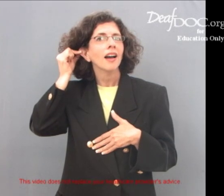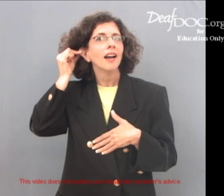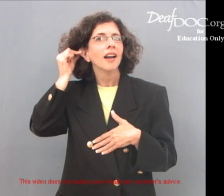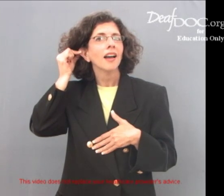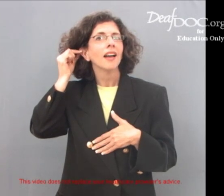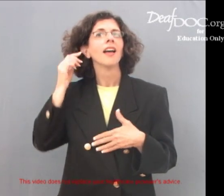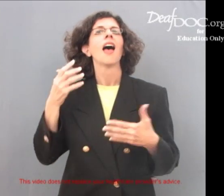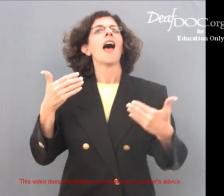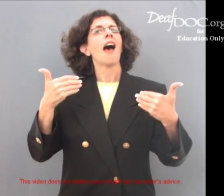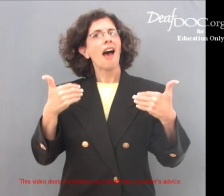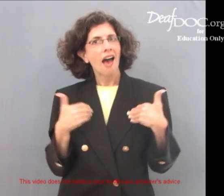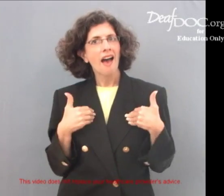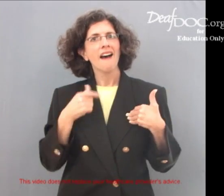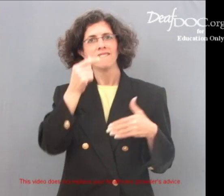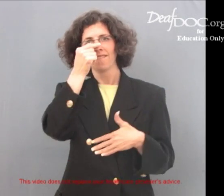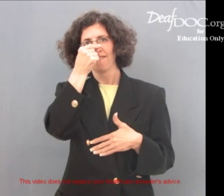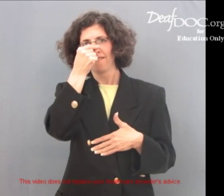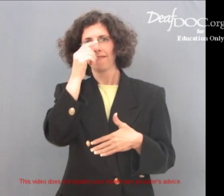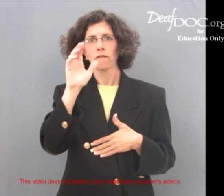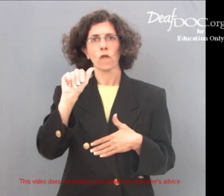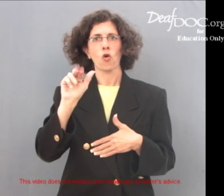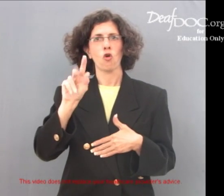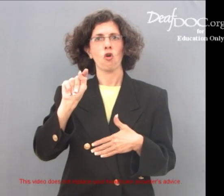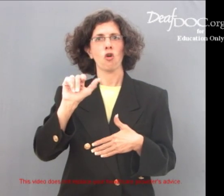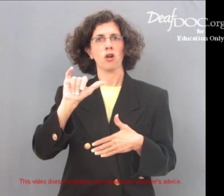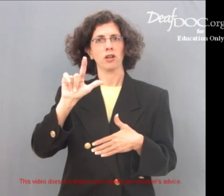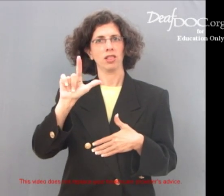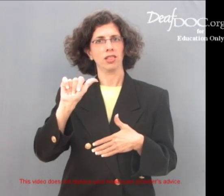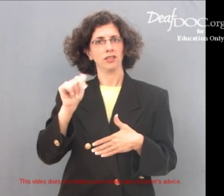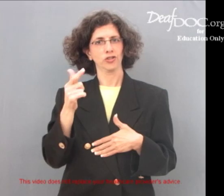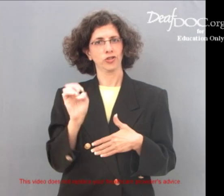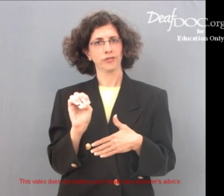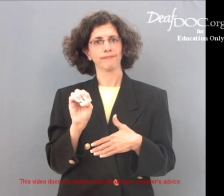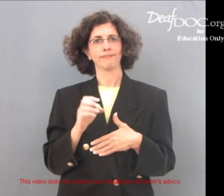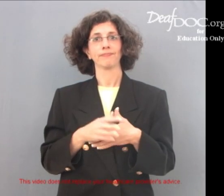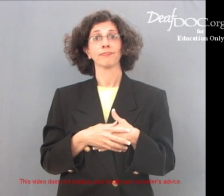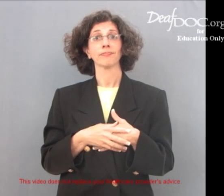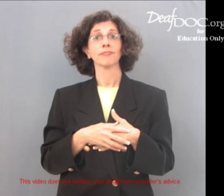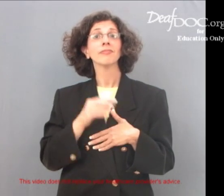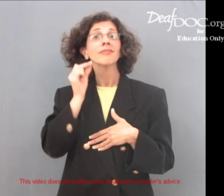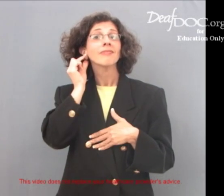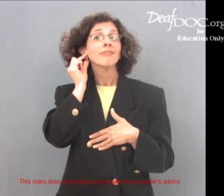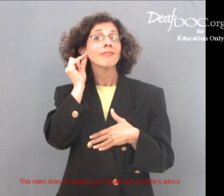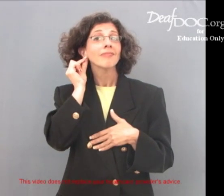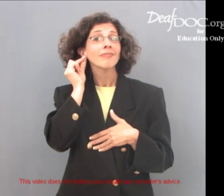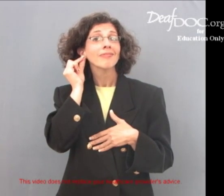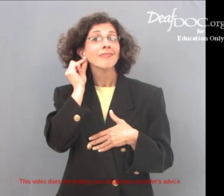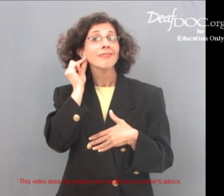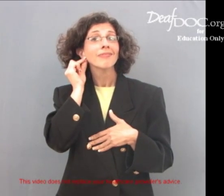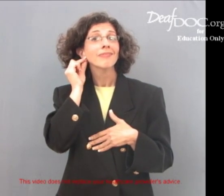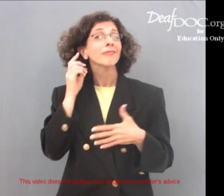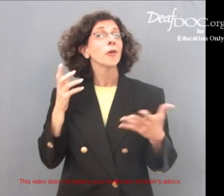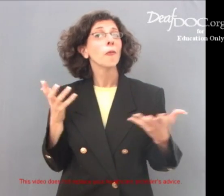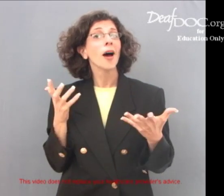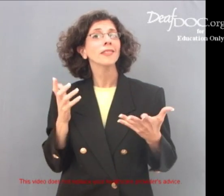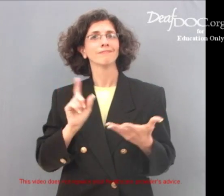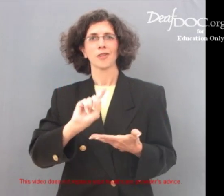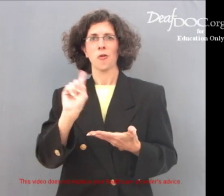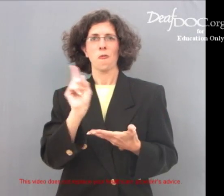Cartilage is what helps the rest of your ear keep its shape. The lobe,